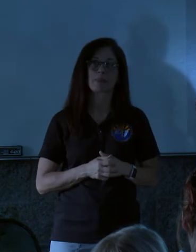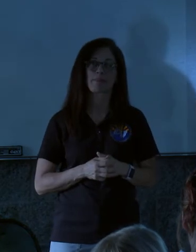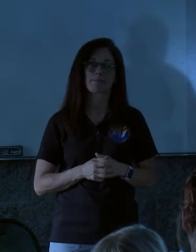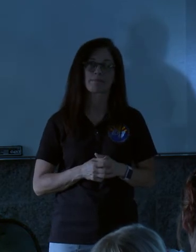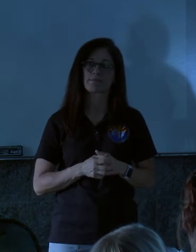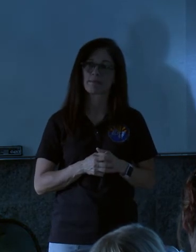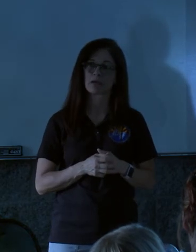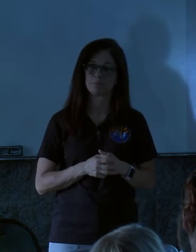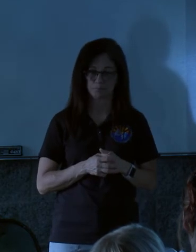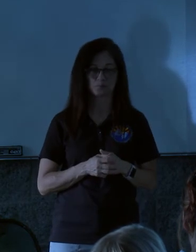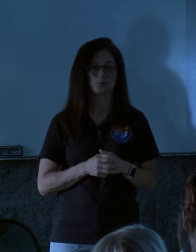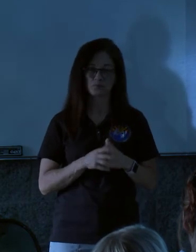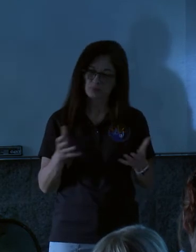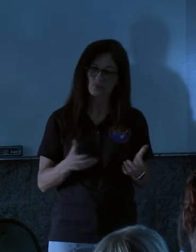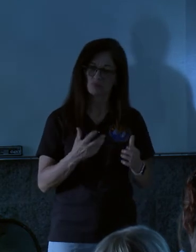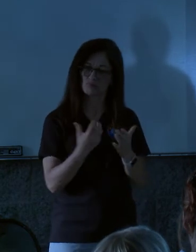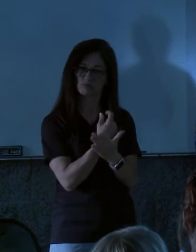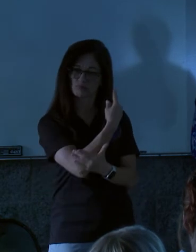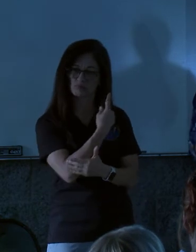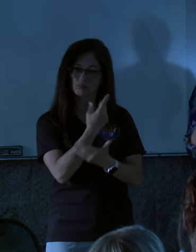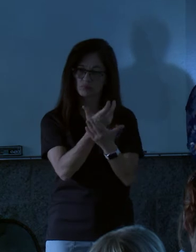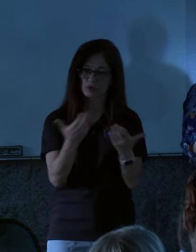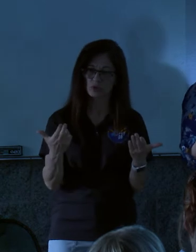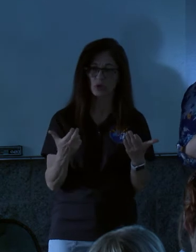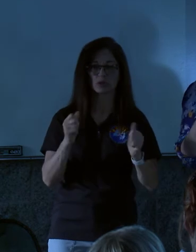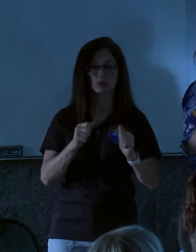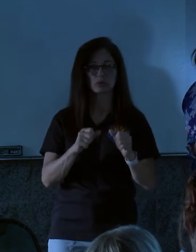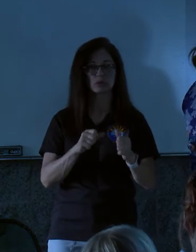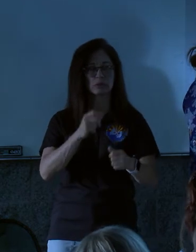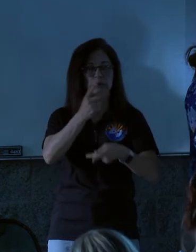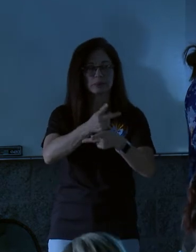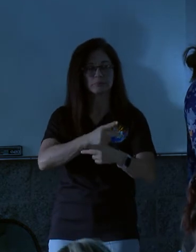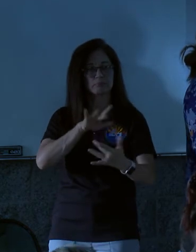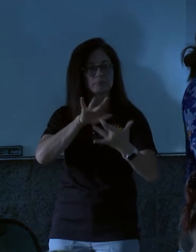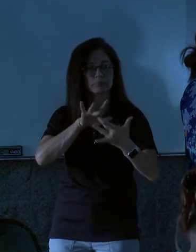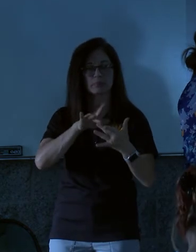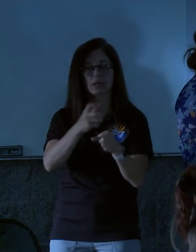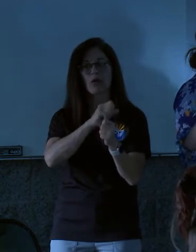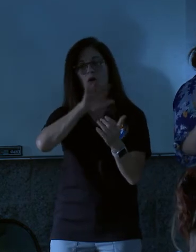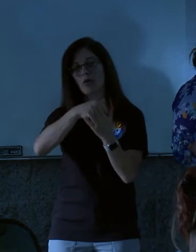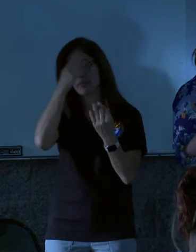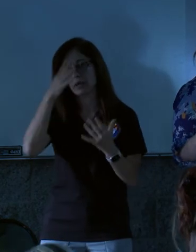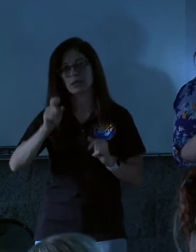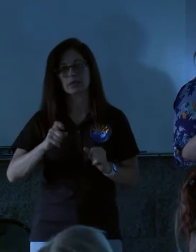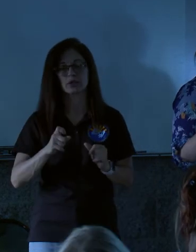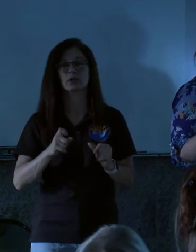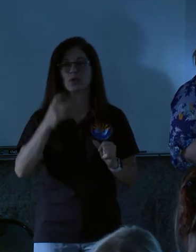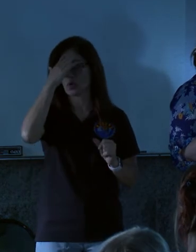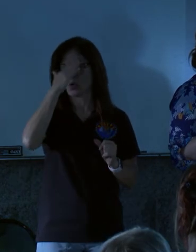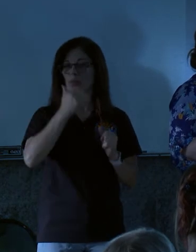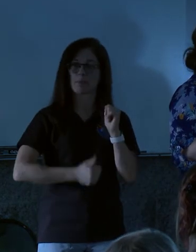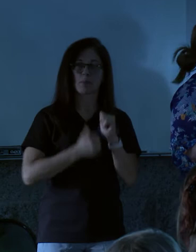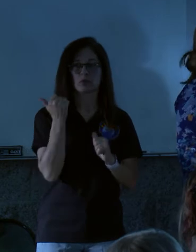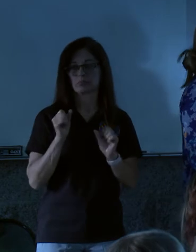to use these resources as an opportunity to stay connected and to get all the information you need to paint the best picture